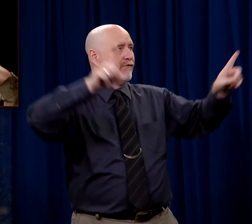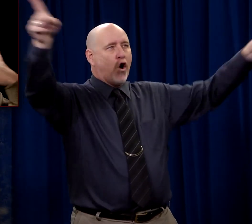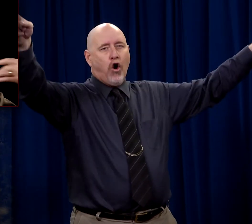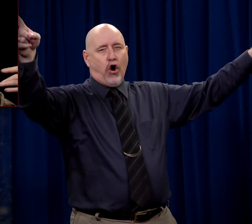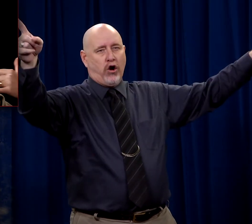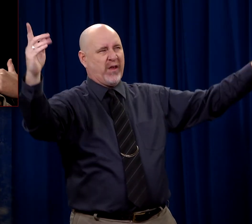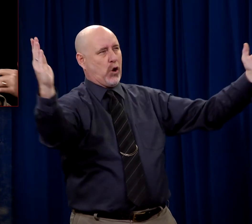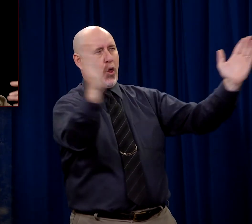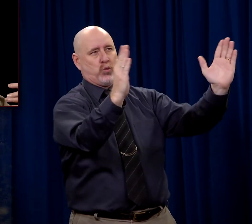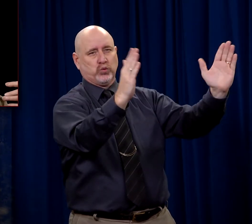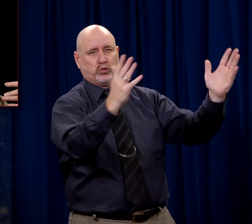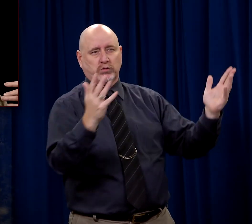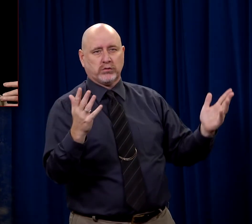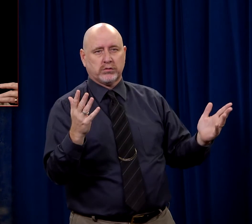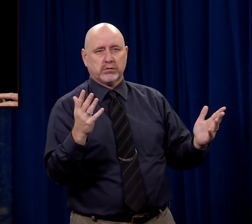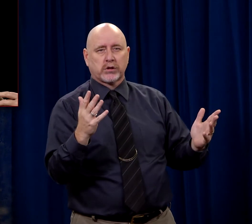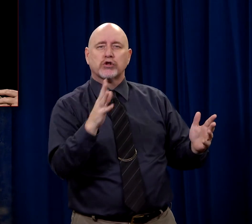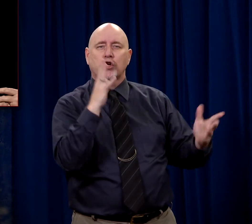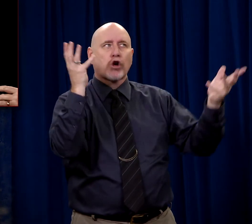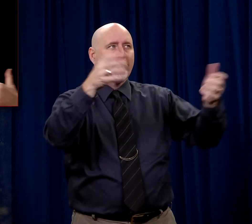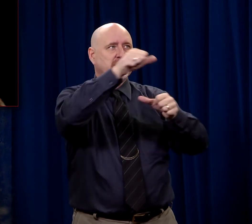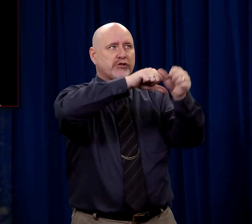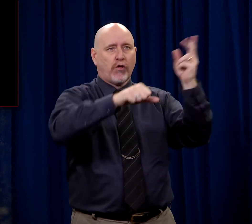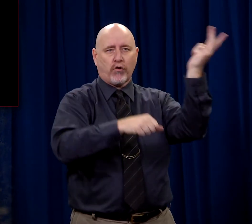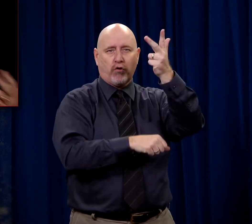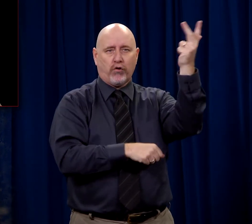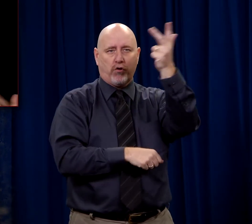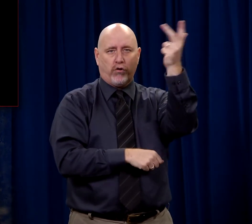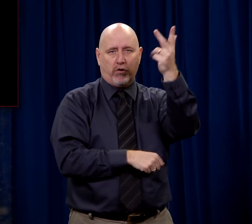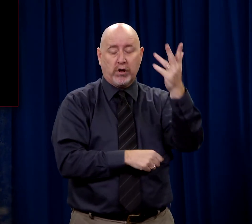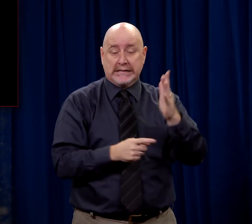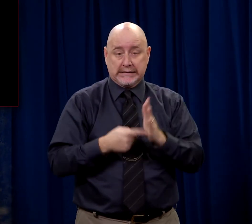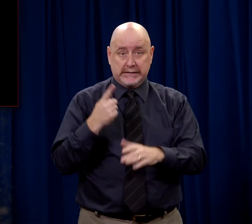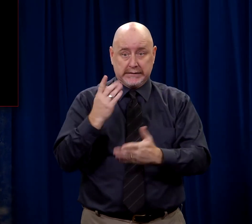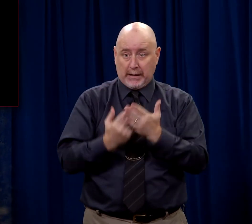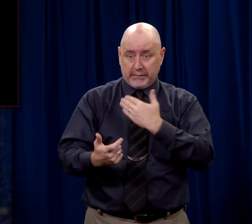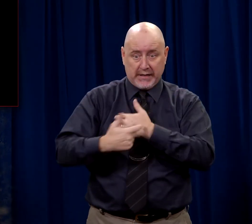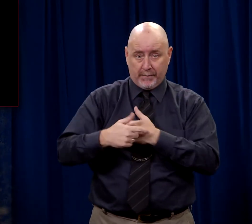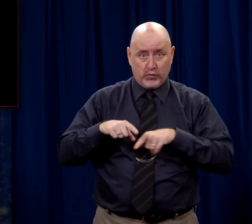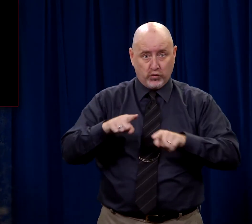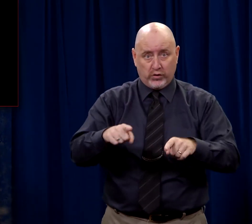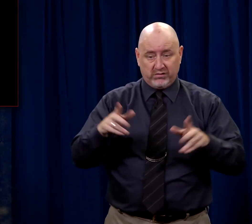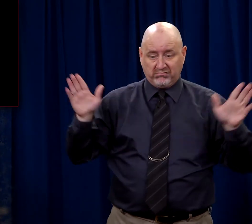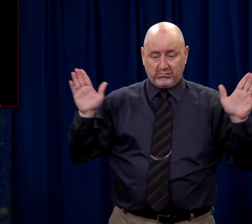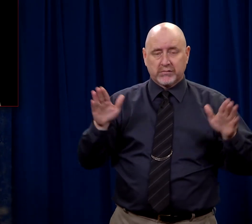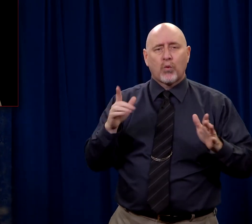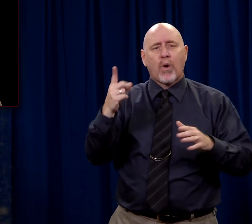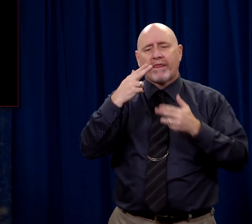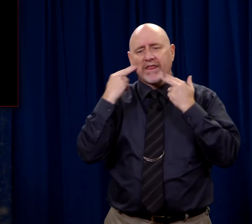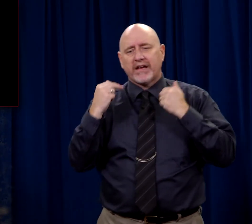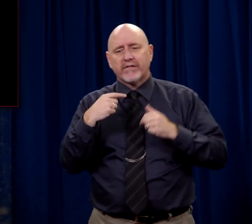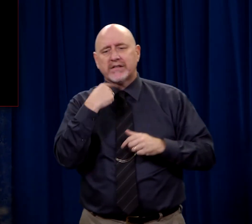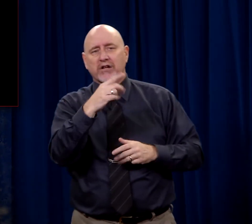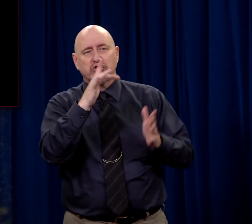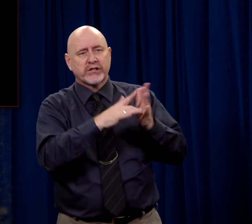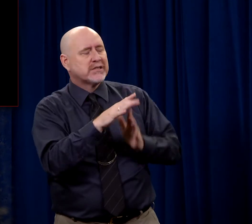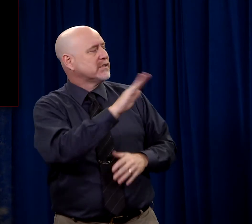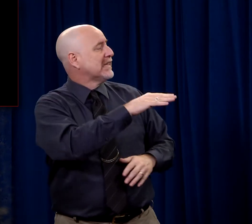very far away from Him because they're able to have a conversation. And at some point one of the thieves says to